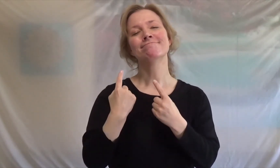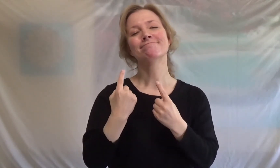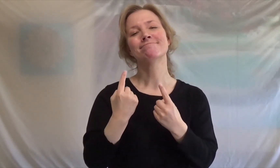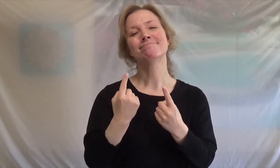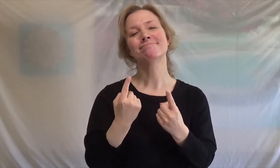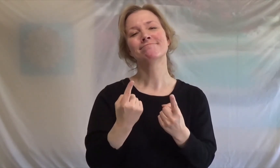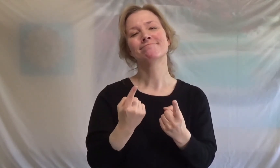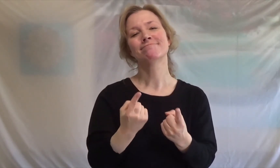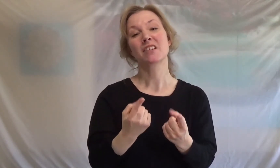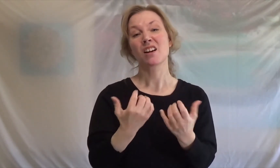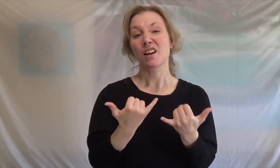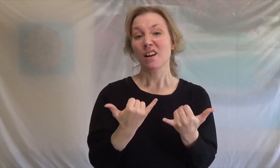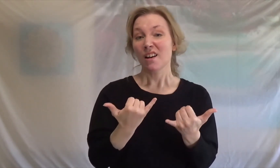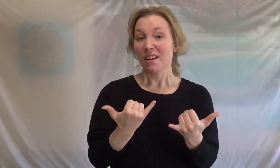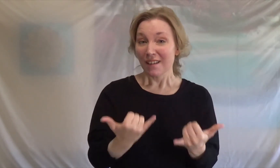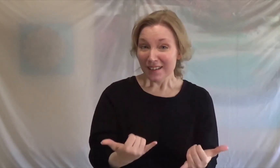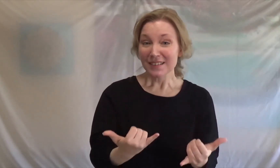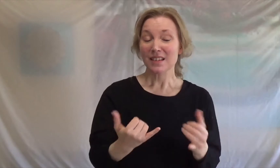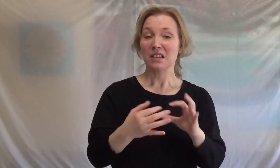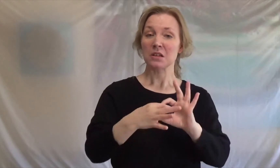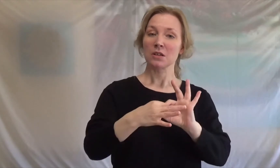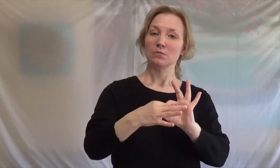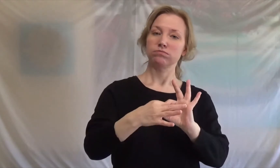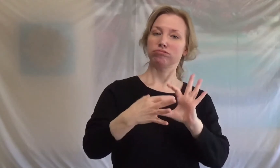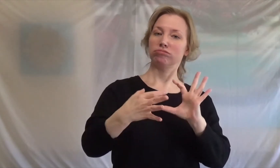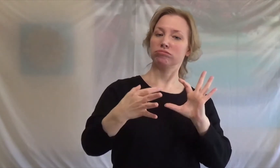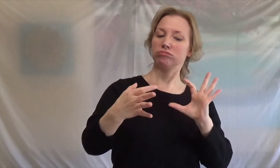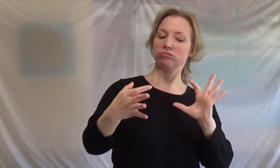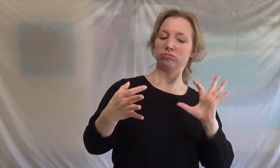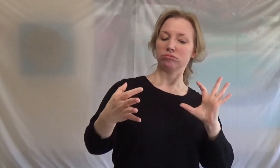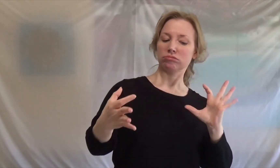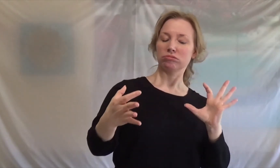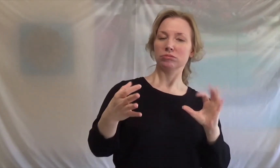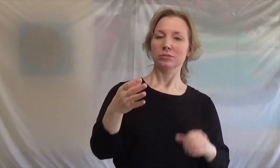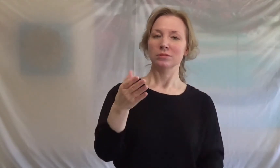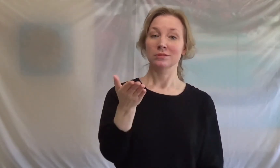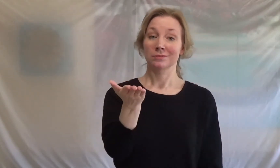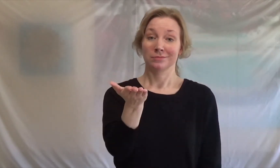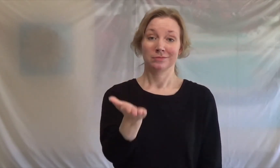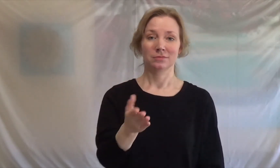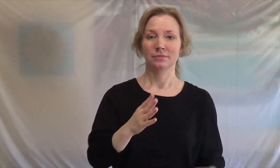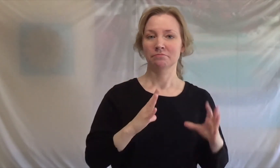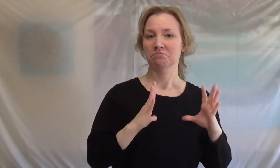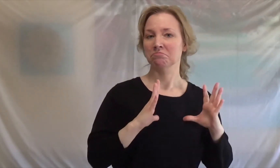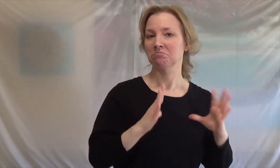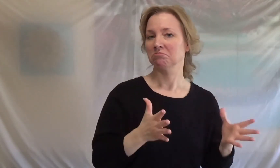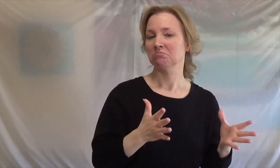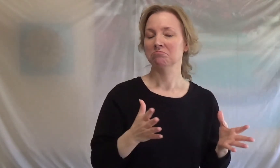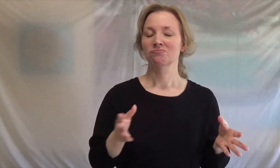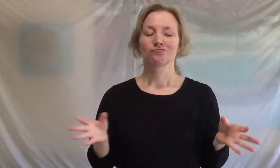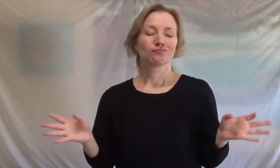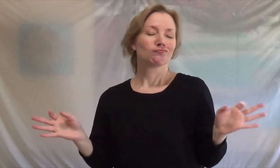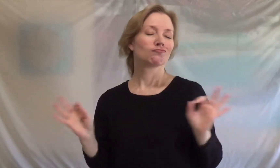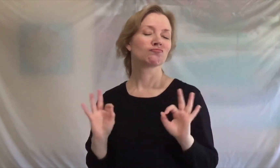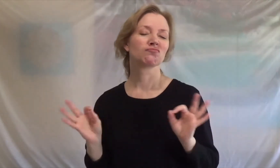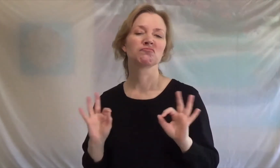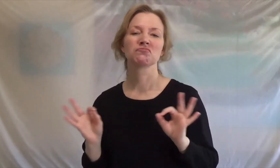Oh, and I just can't imagine how you could be so okay